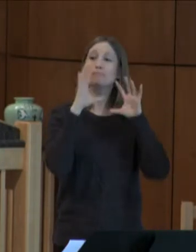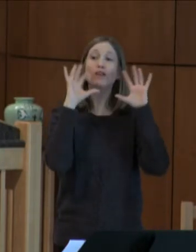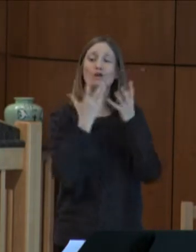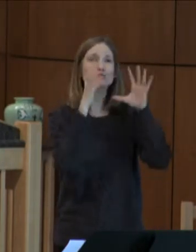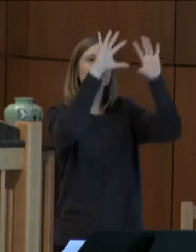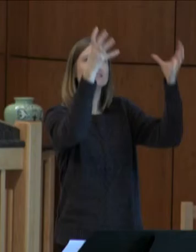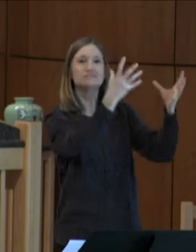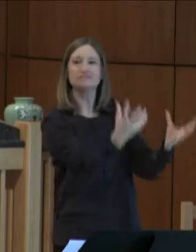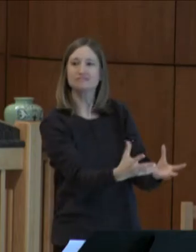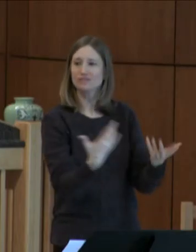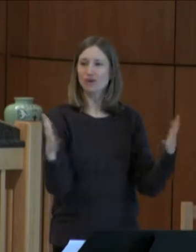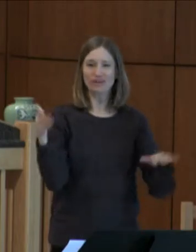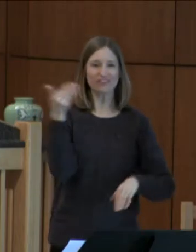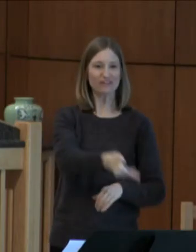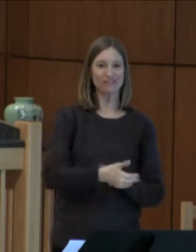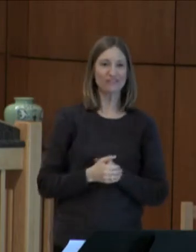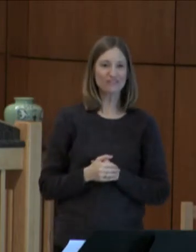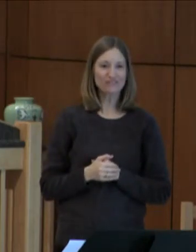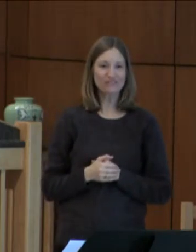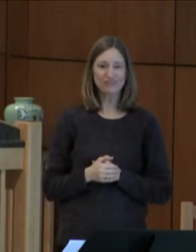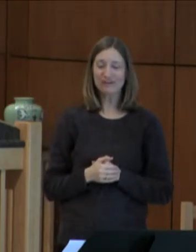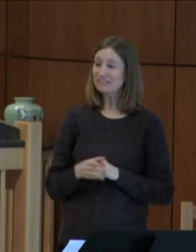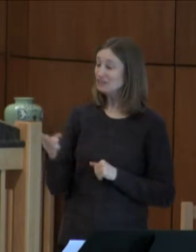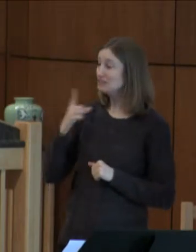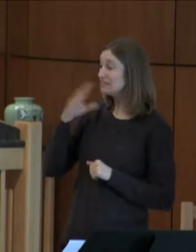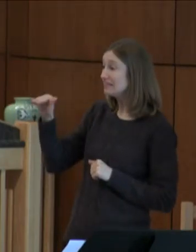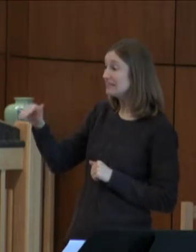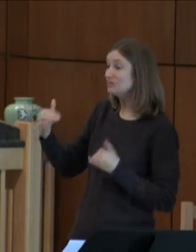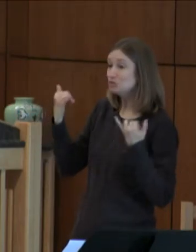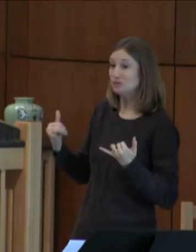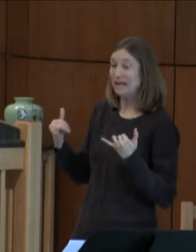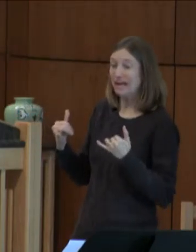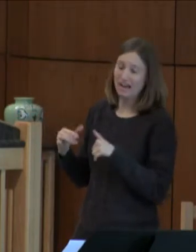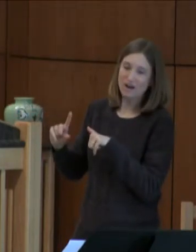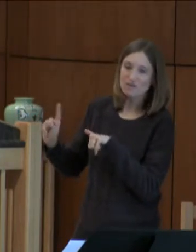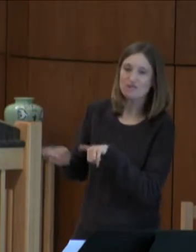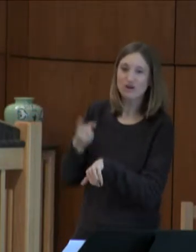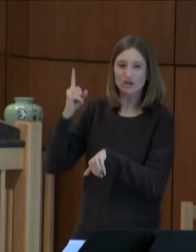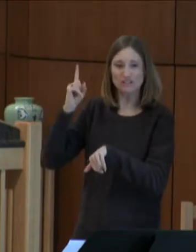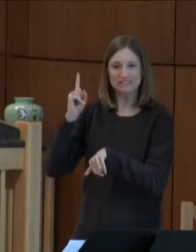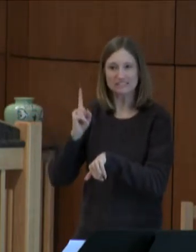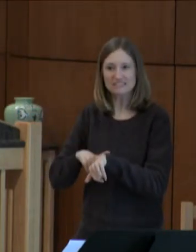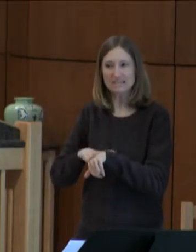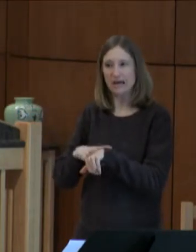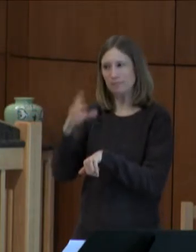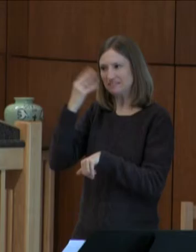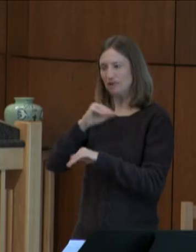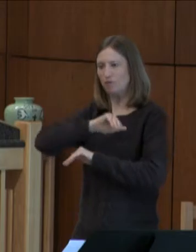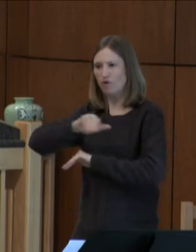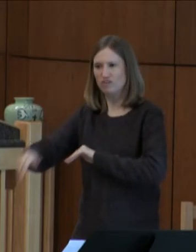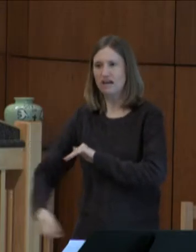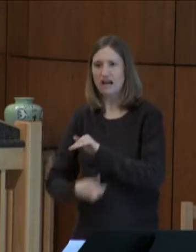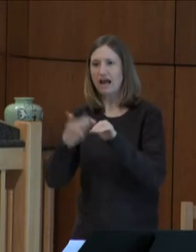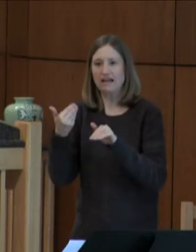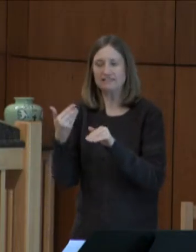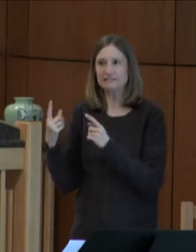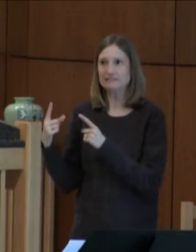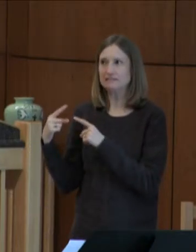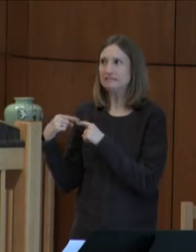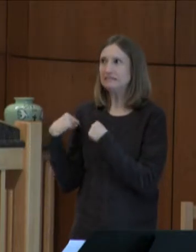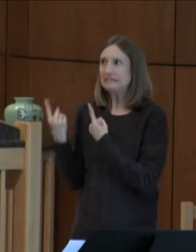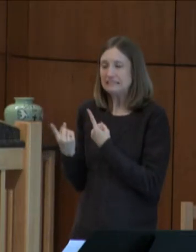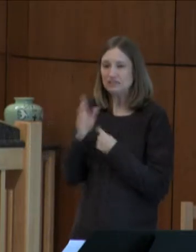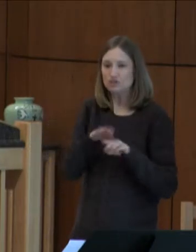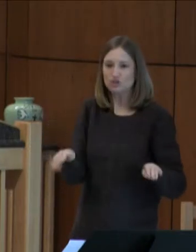me in conversation that this was the very first time she had been overnight in the hospital since